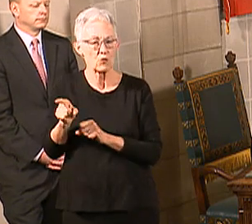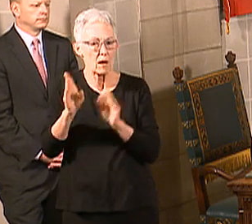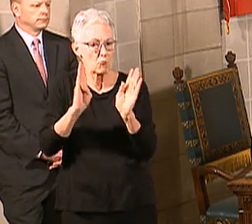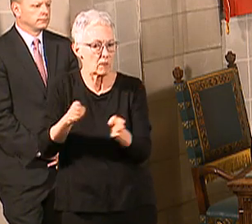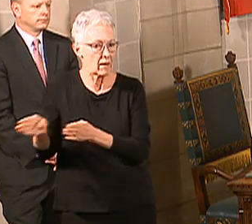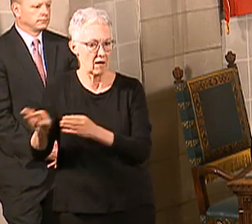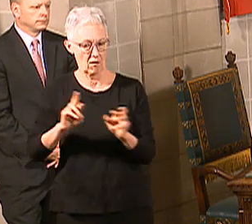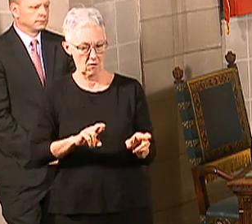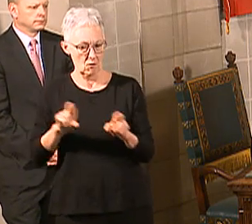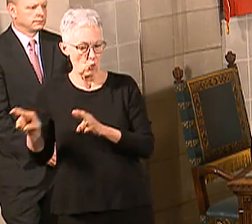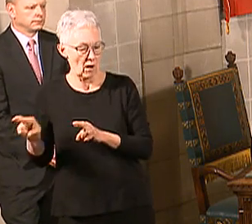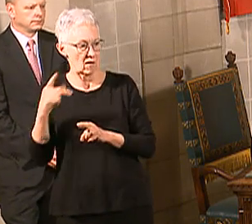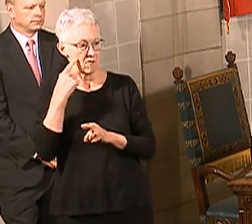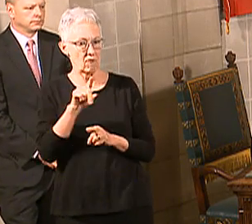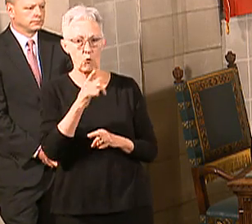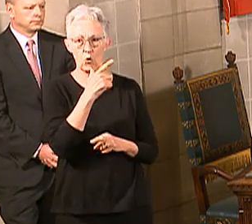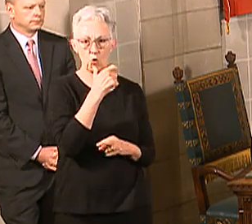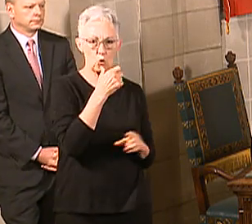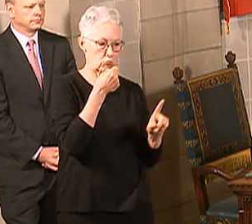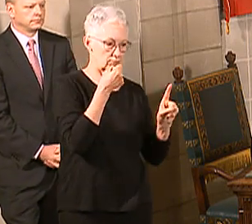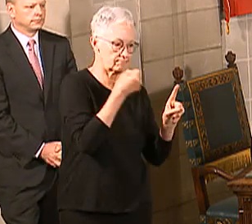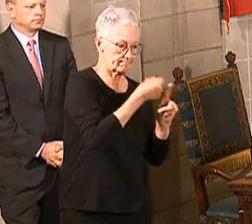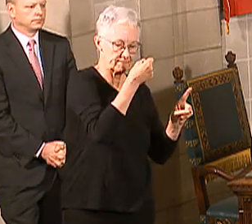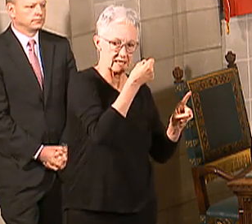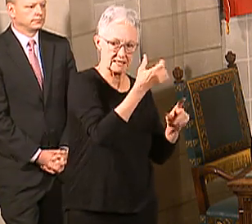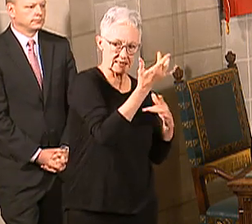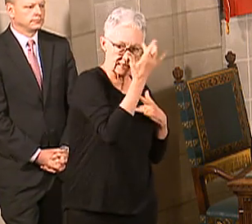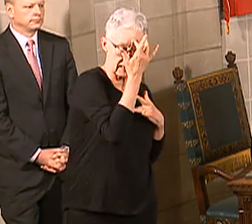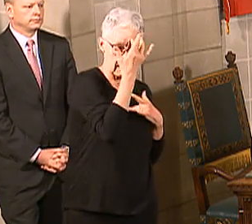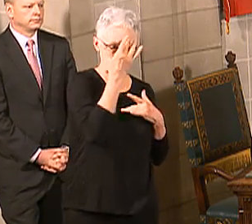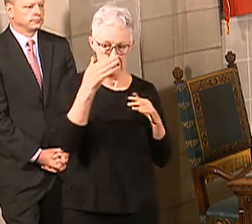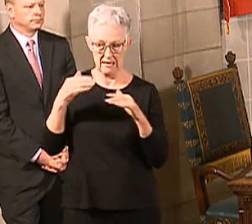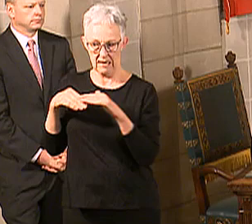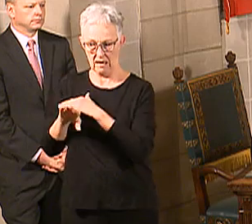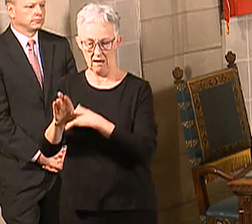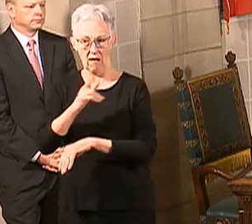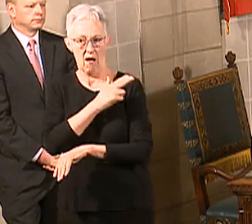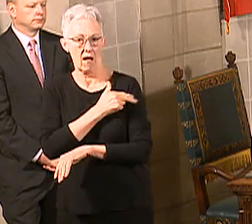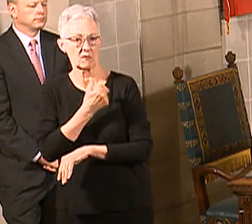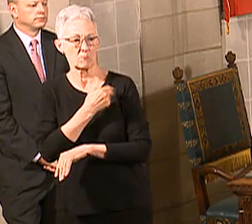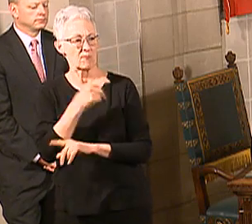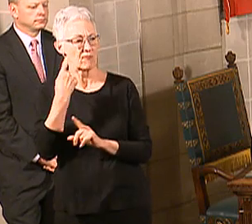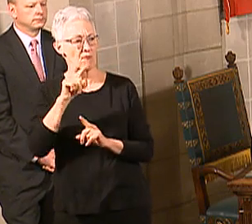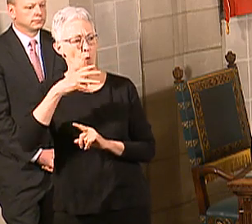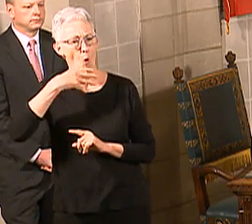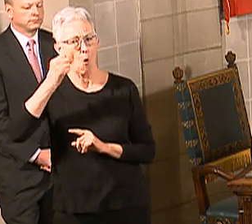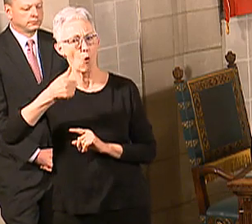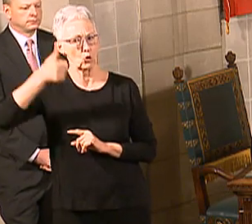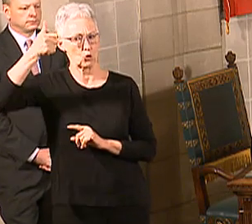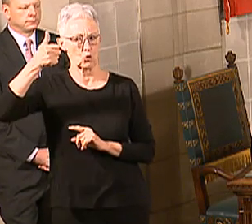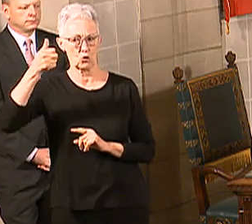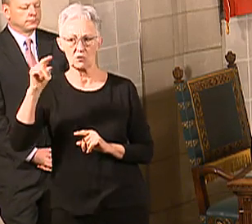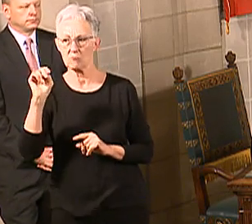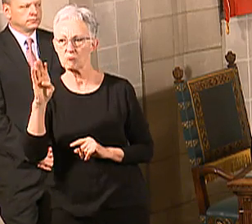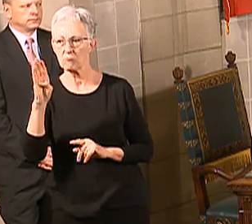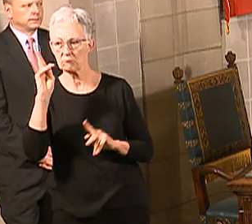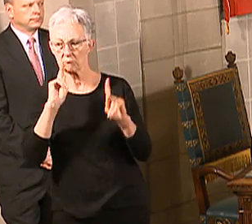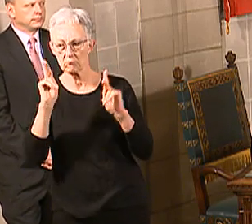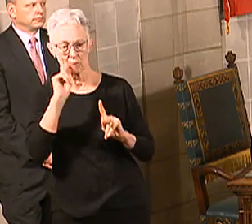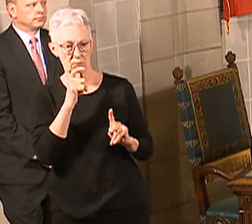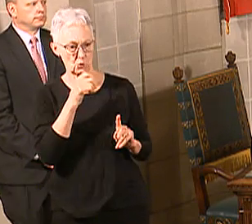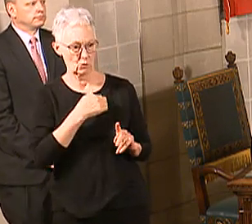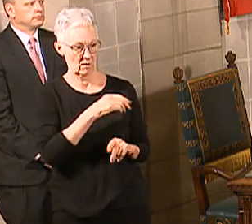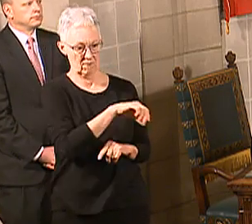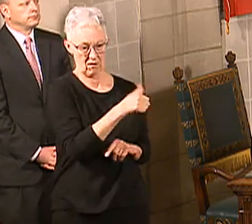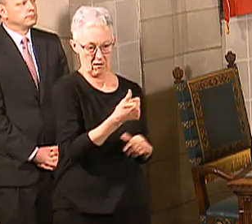the people who will need our care, those older Nebraskans, people with underlying health care conditions, to be able to make sure we can accommodate